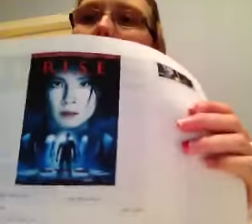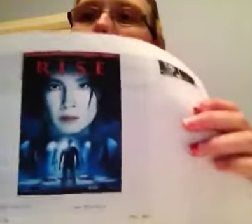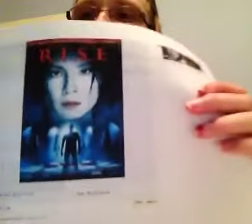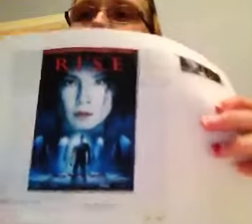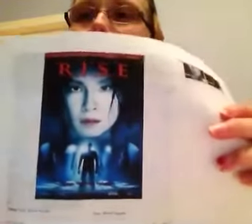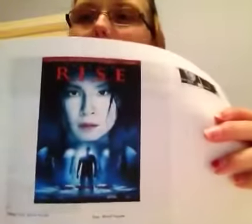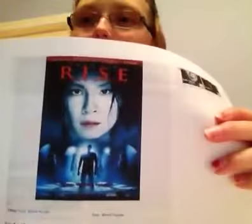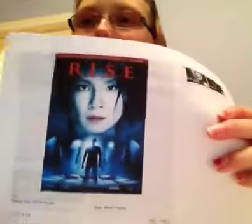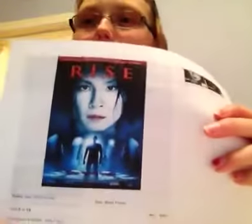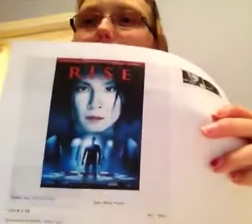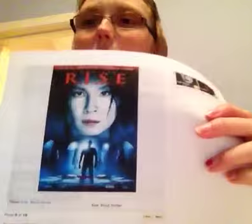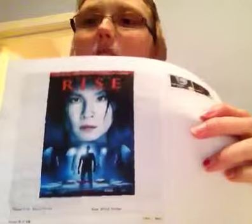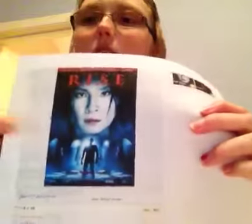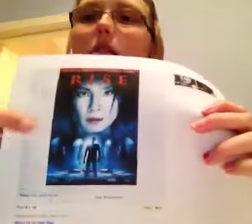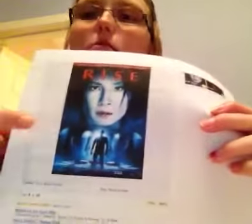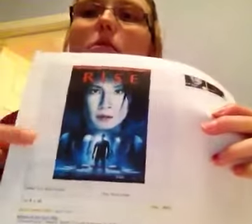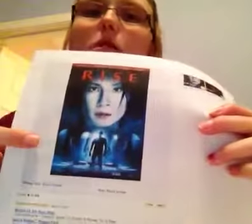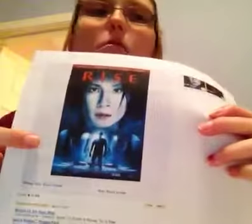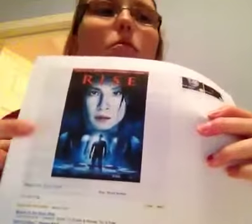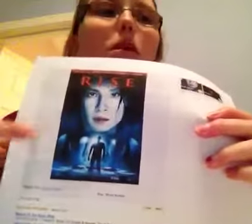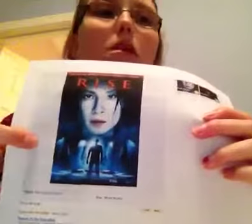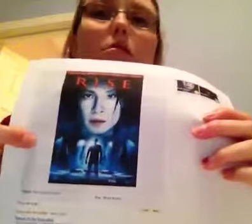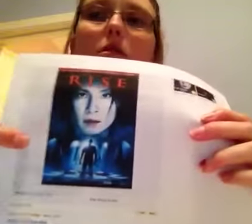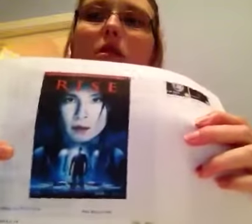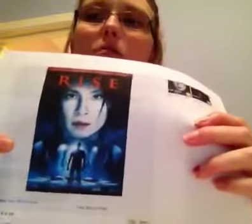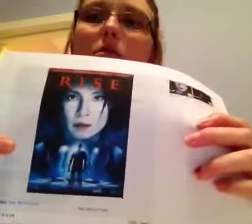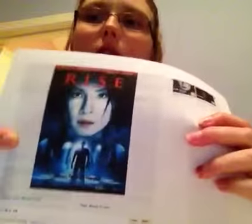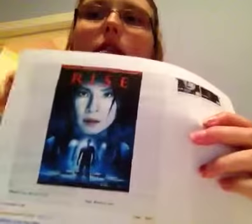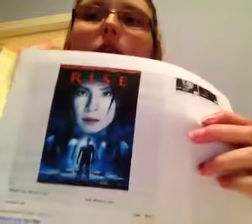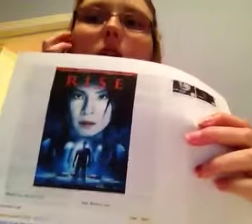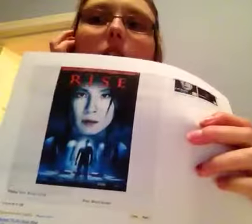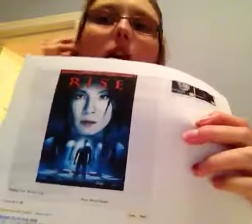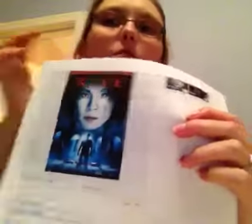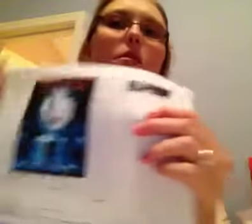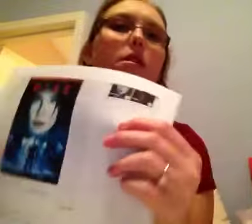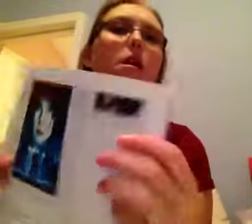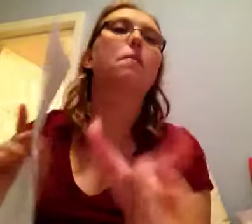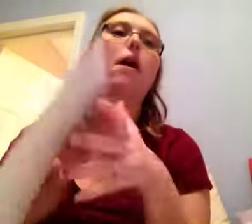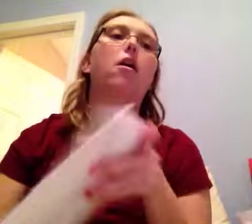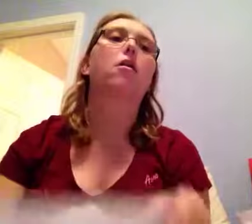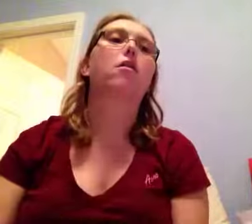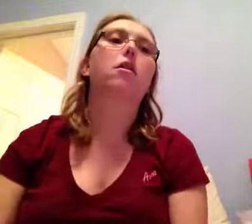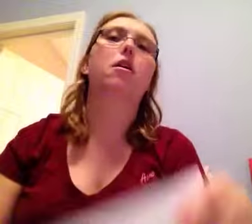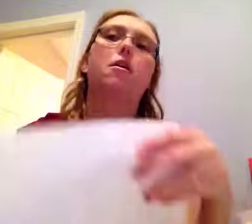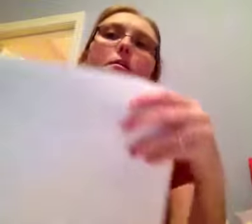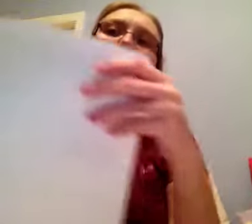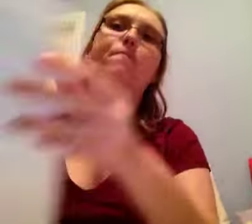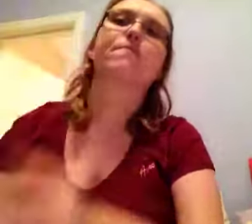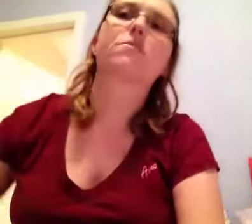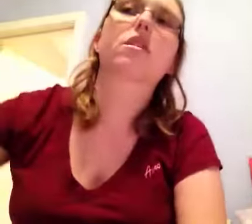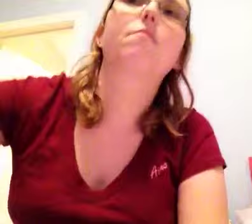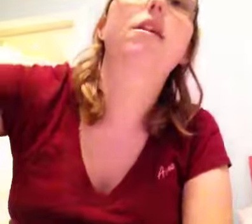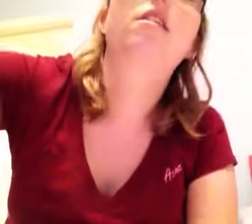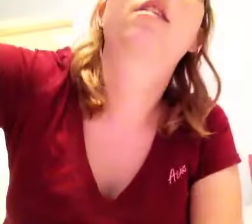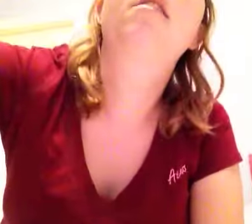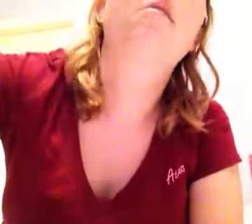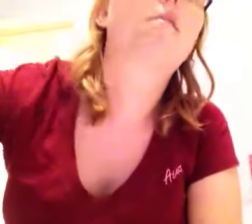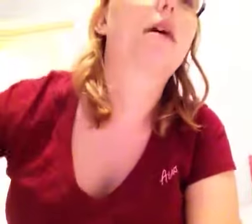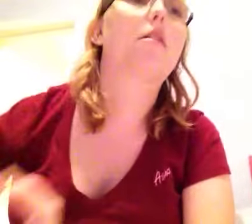Bloodhunter. This one was a really good movie. It was about, um, basically it was about,